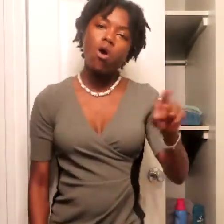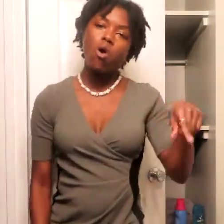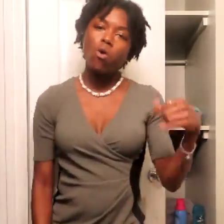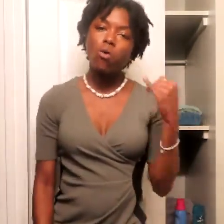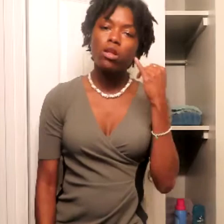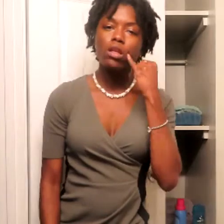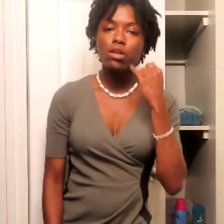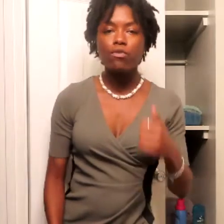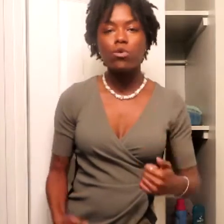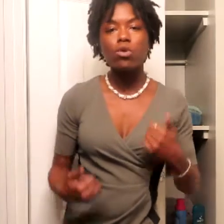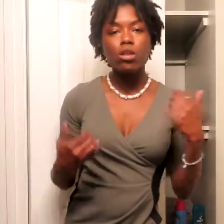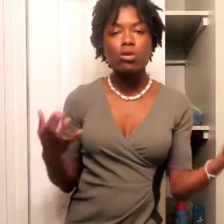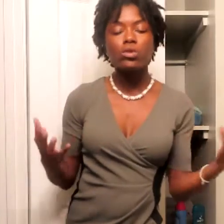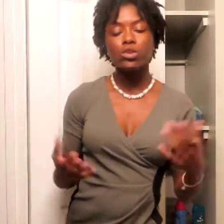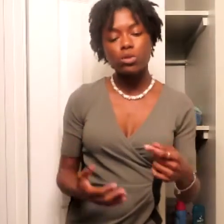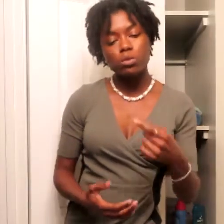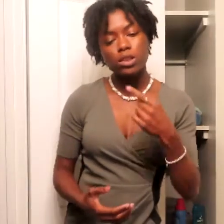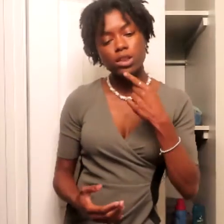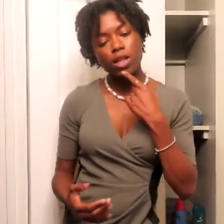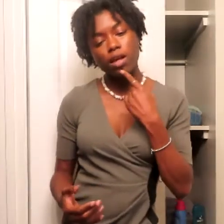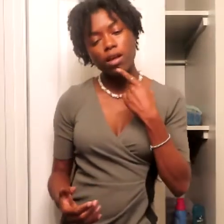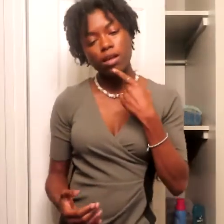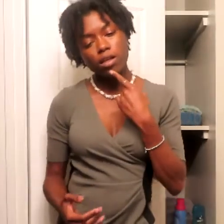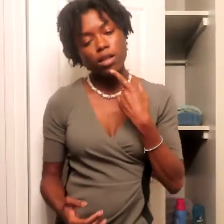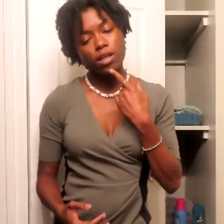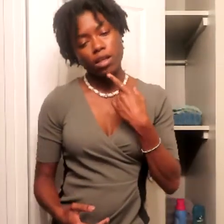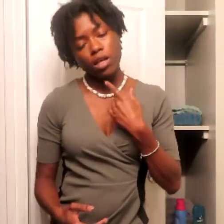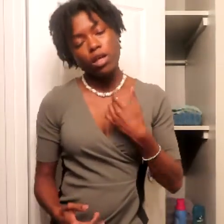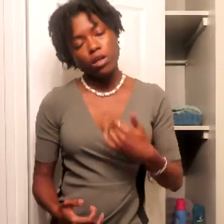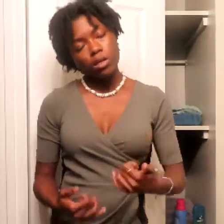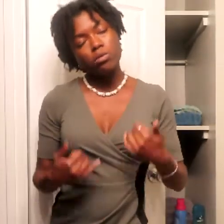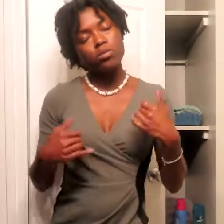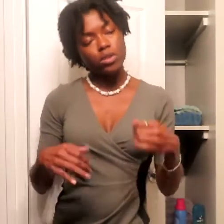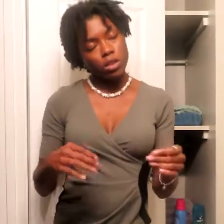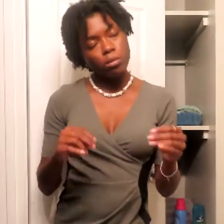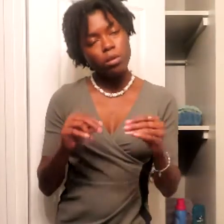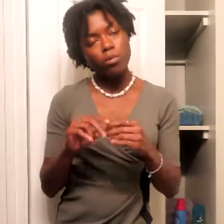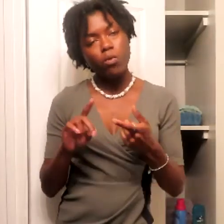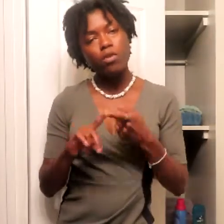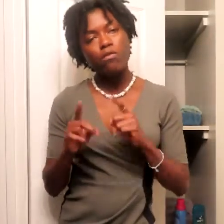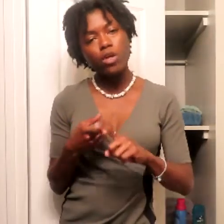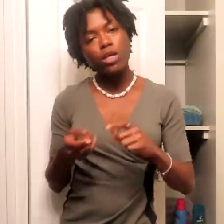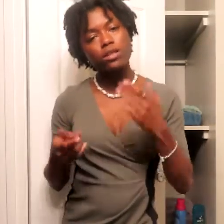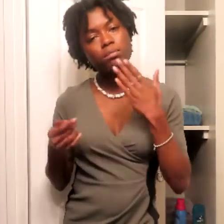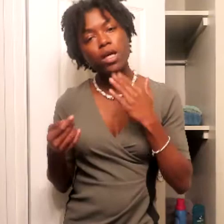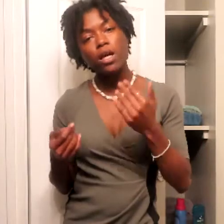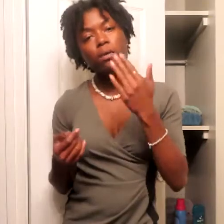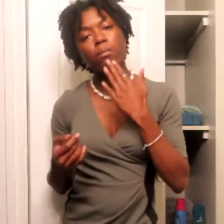Only if you hear what you say We could still be more than friends anyway